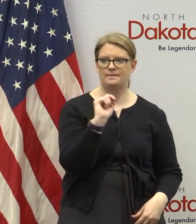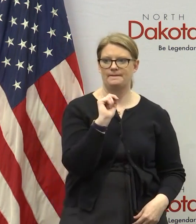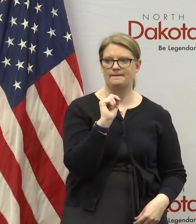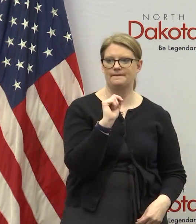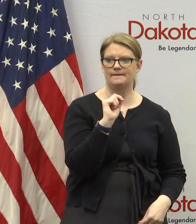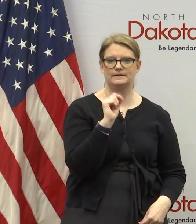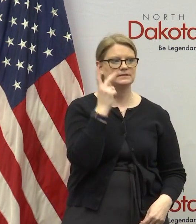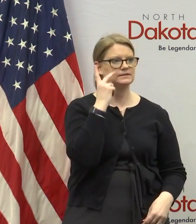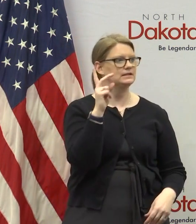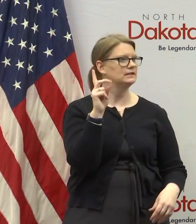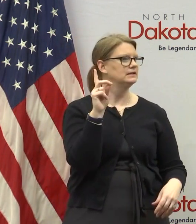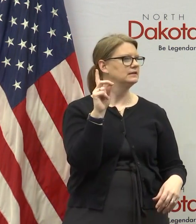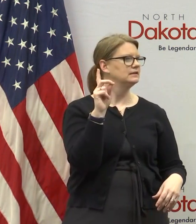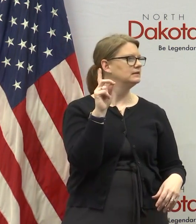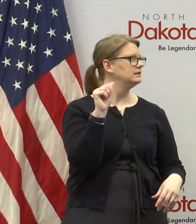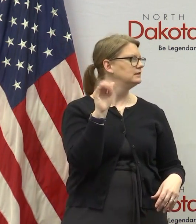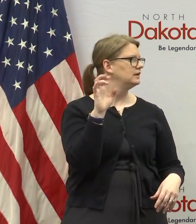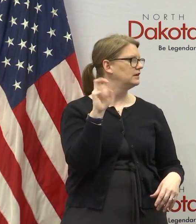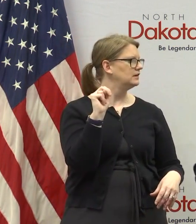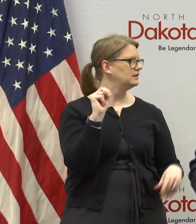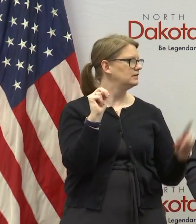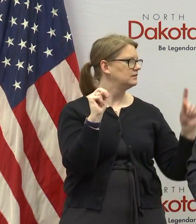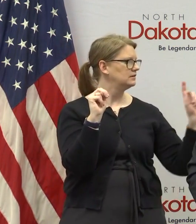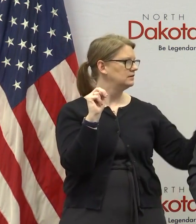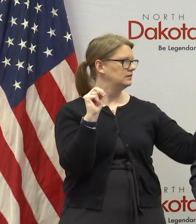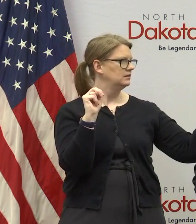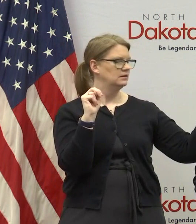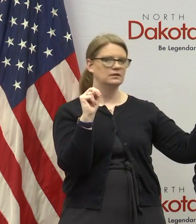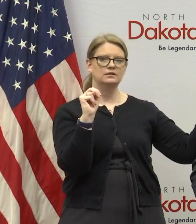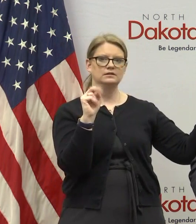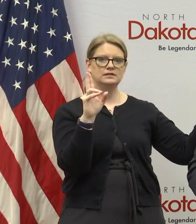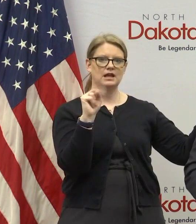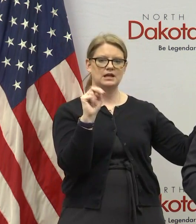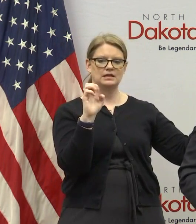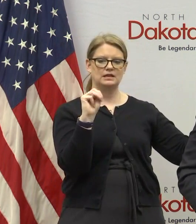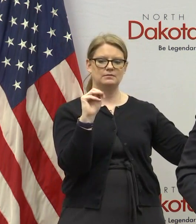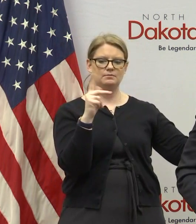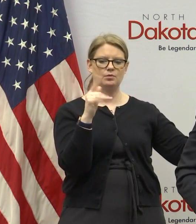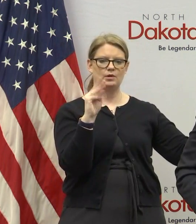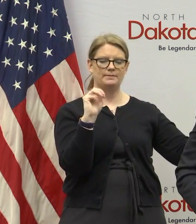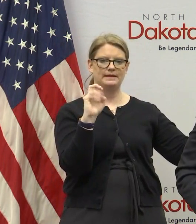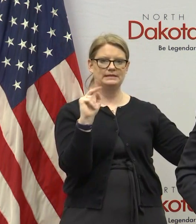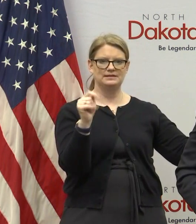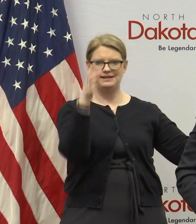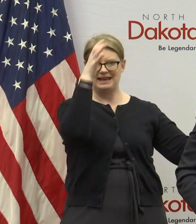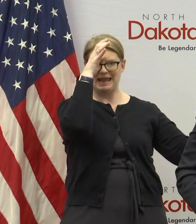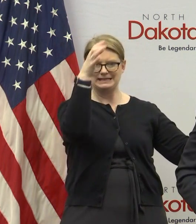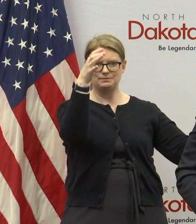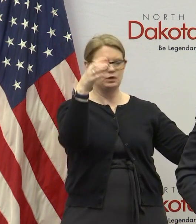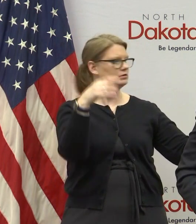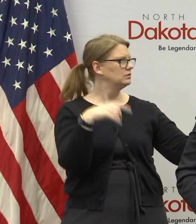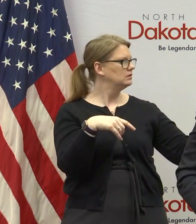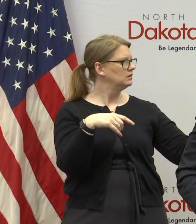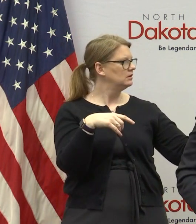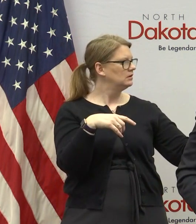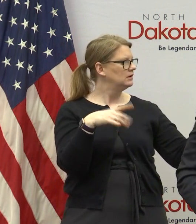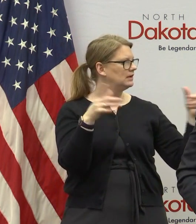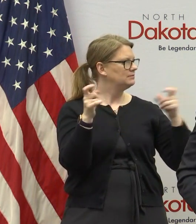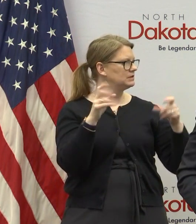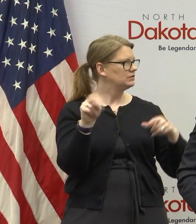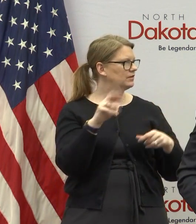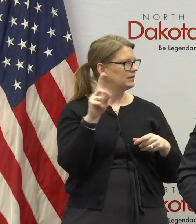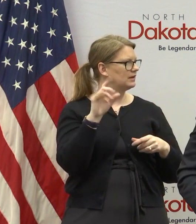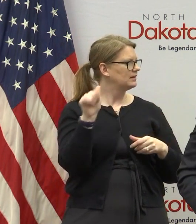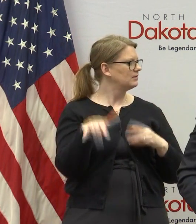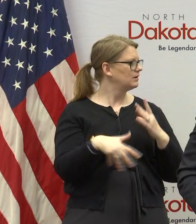and i see darren darren brostrom over there who's our unemployment uh expert and in terms of administrating in north dakota